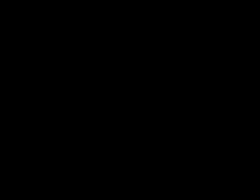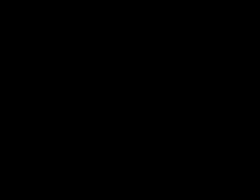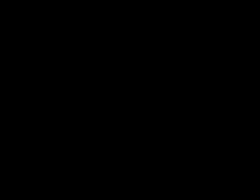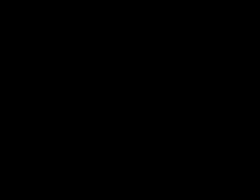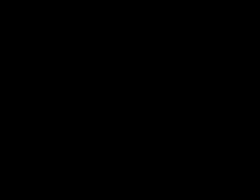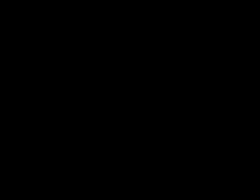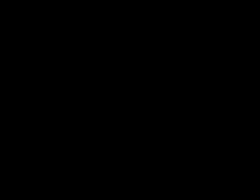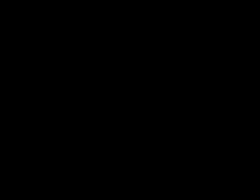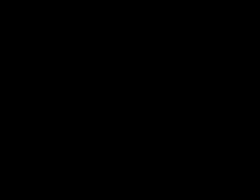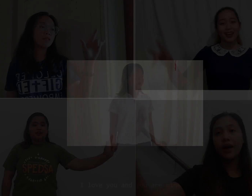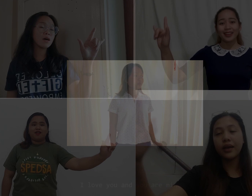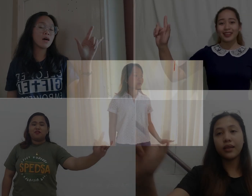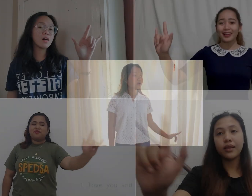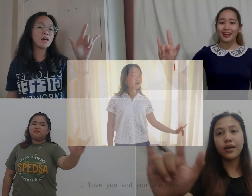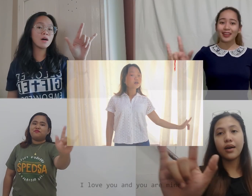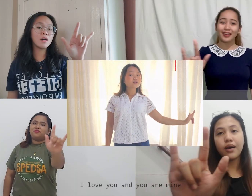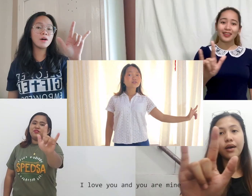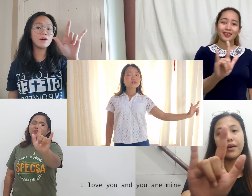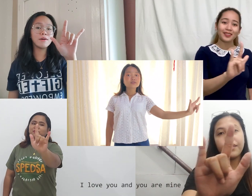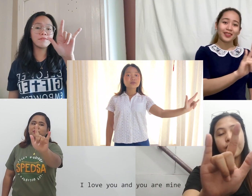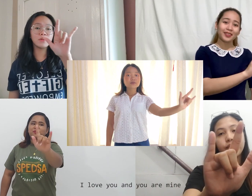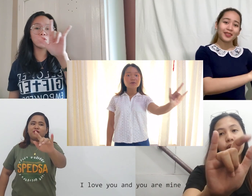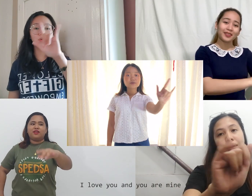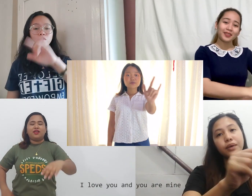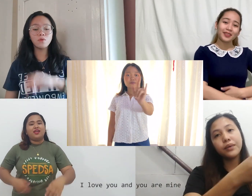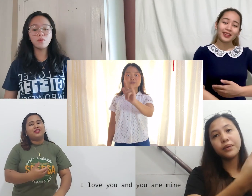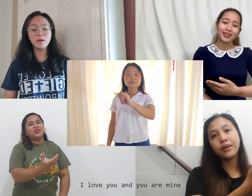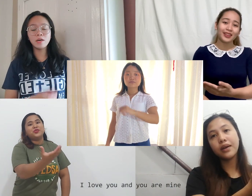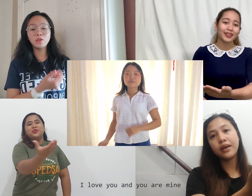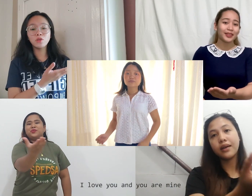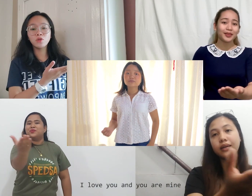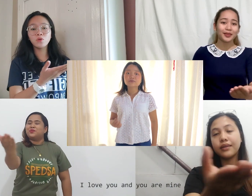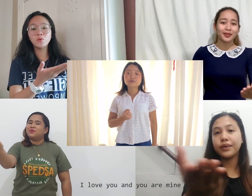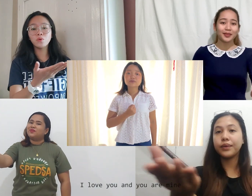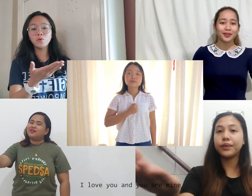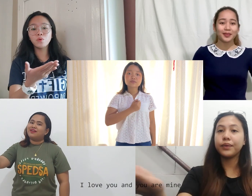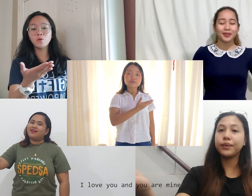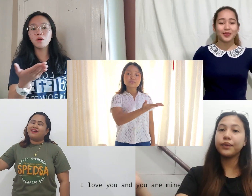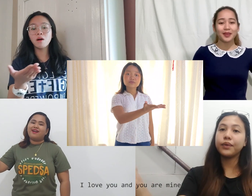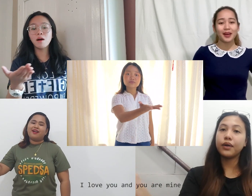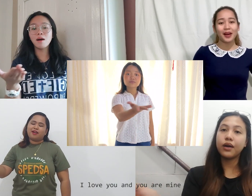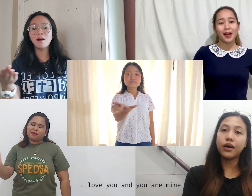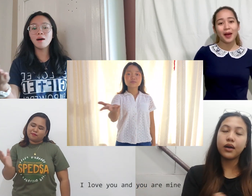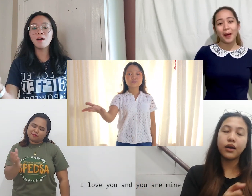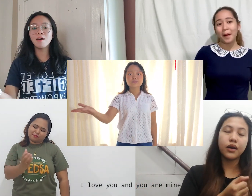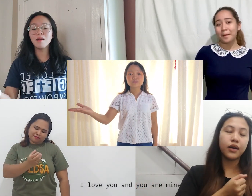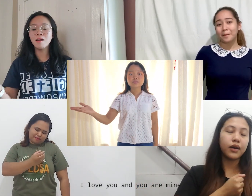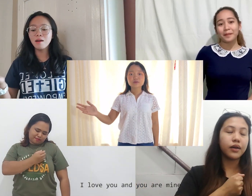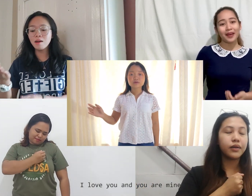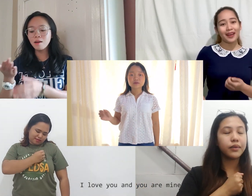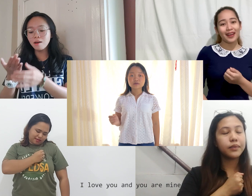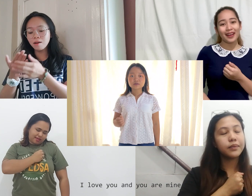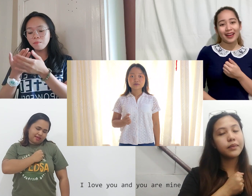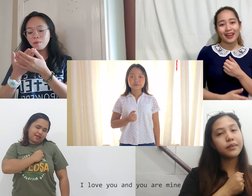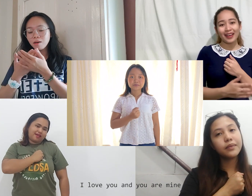I love you and you are mine.